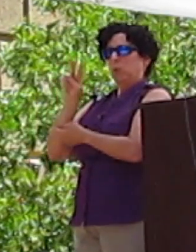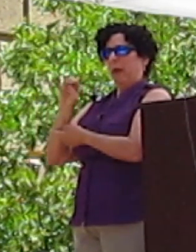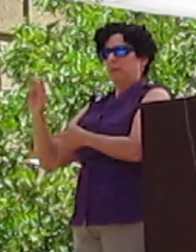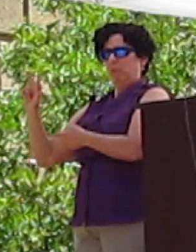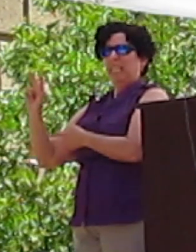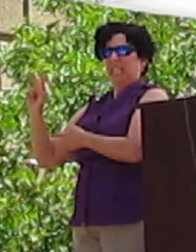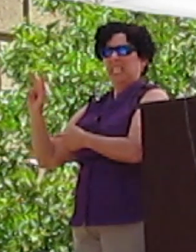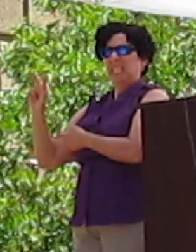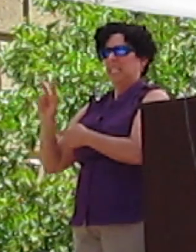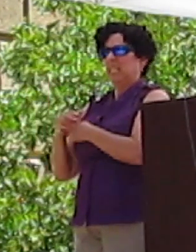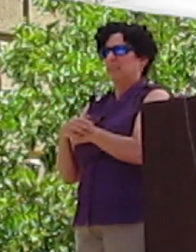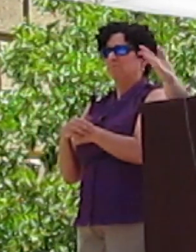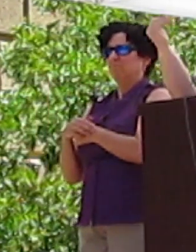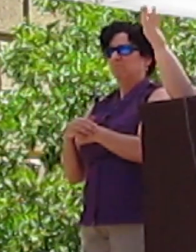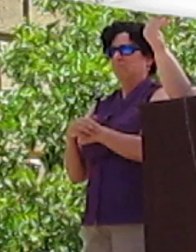Boo!